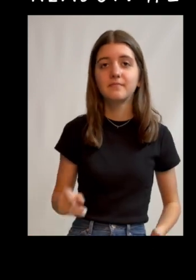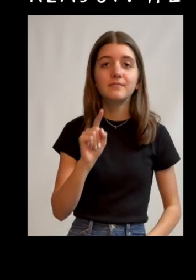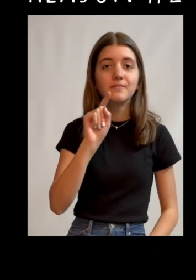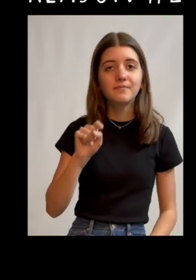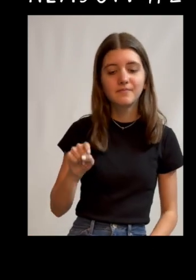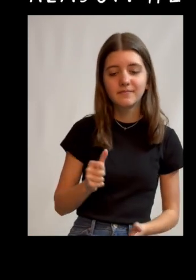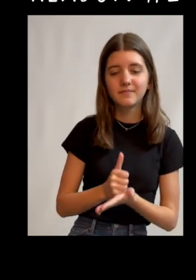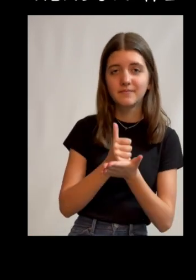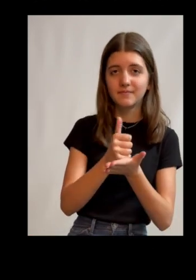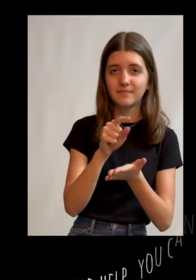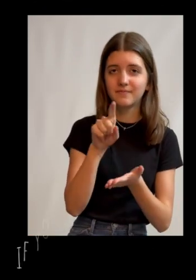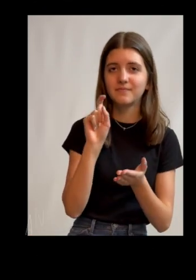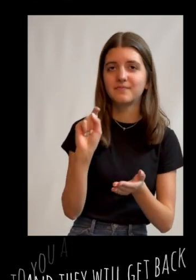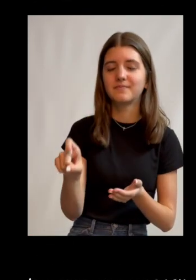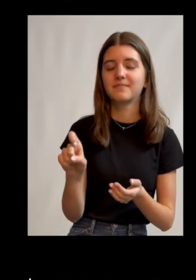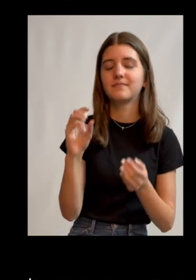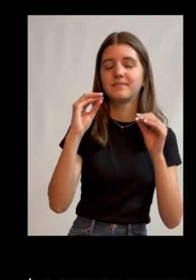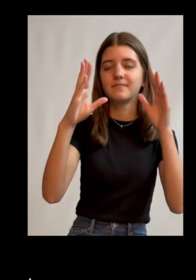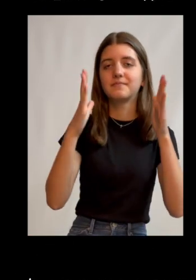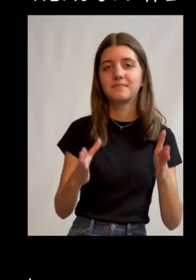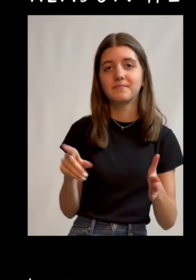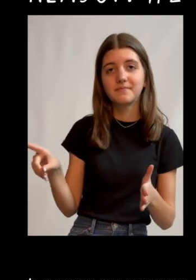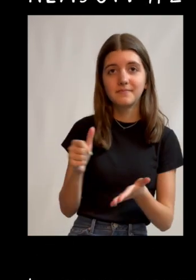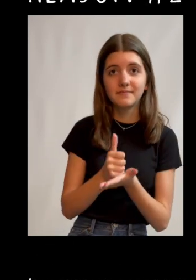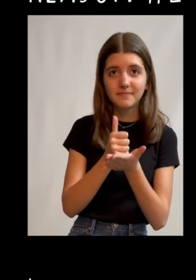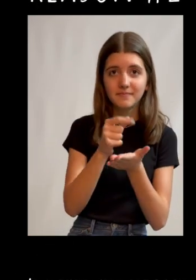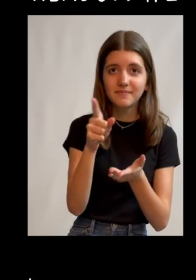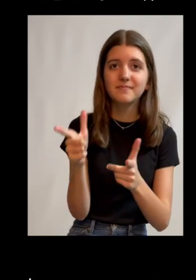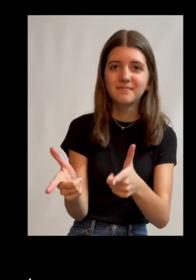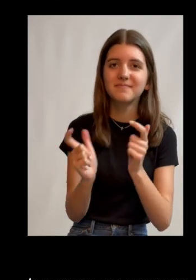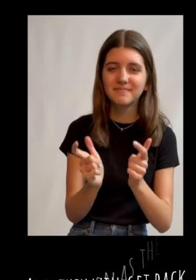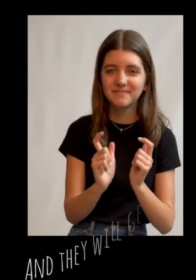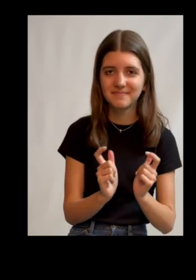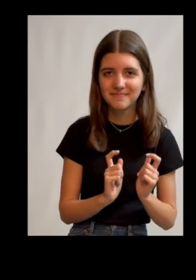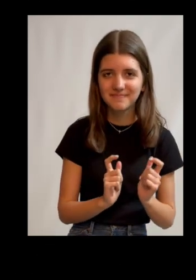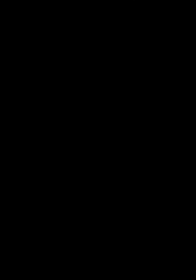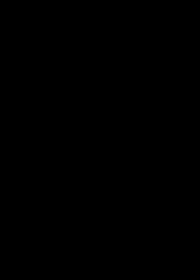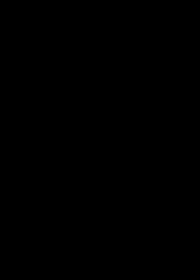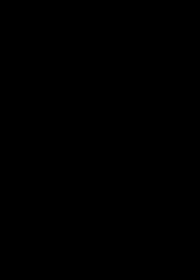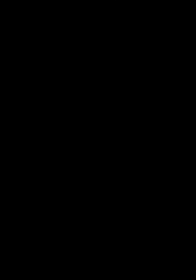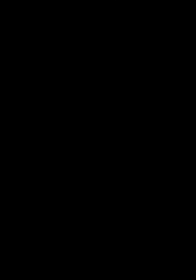If you need help you can ask them and they will get back to you as soon as they can.